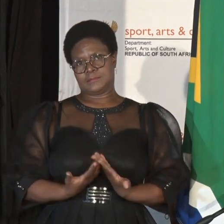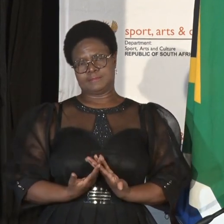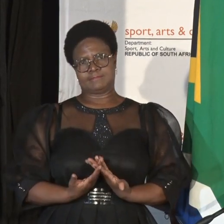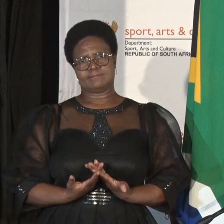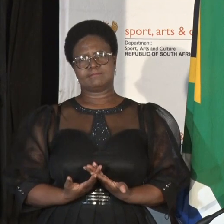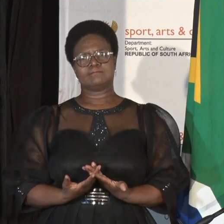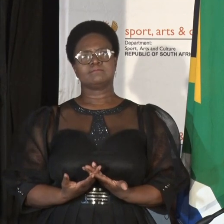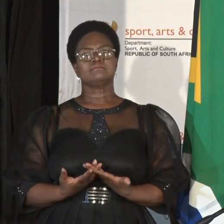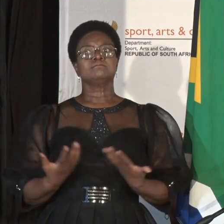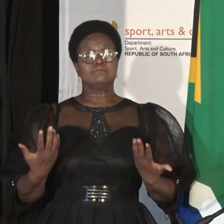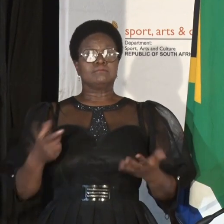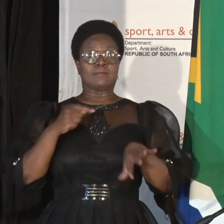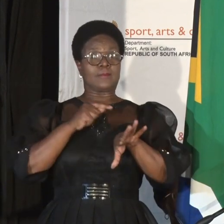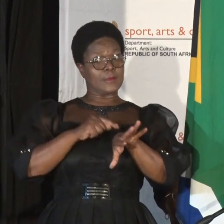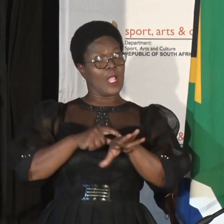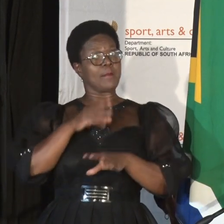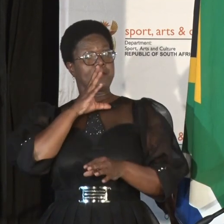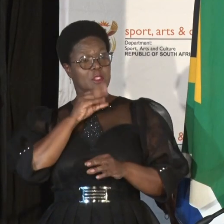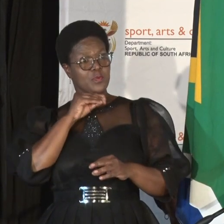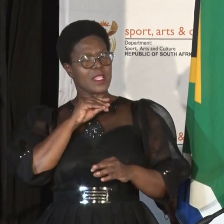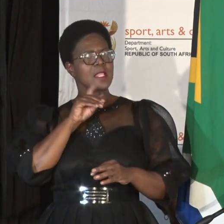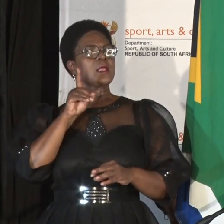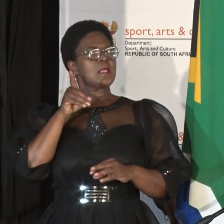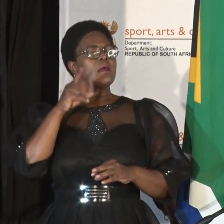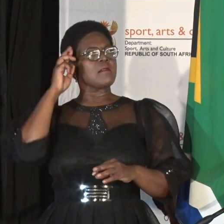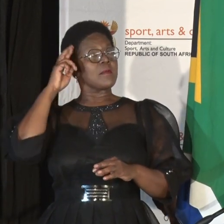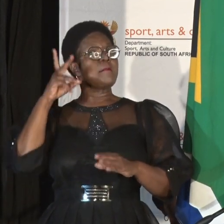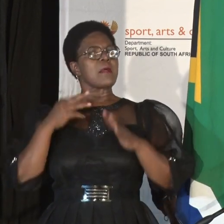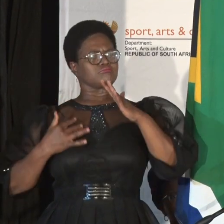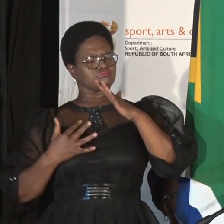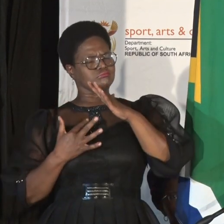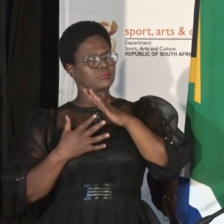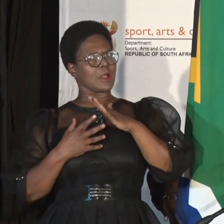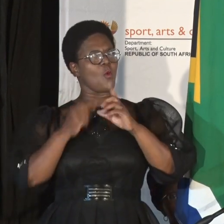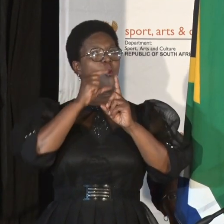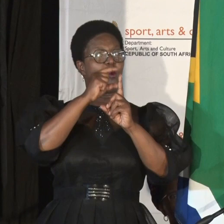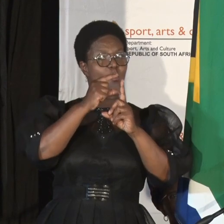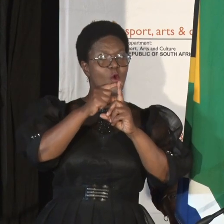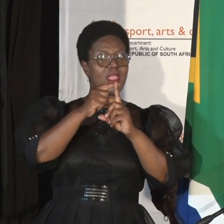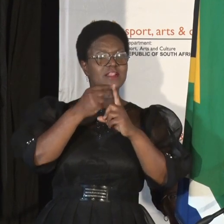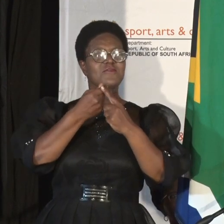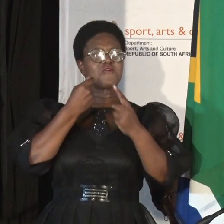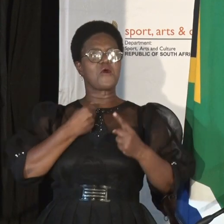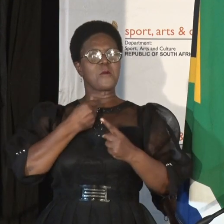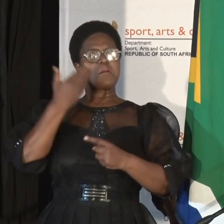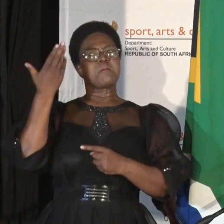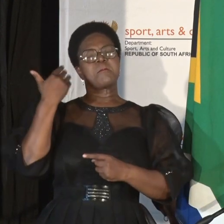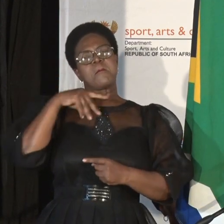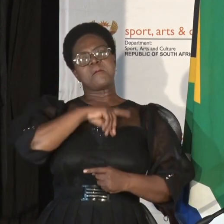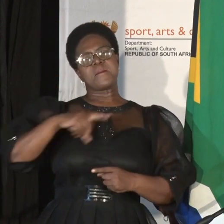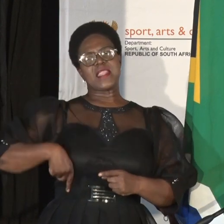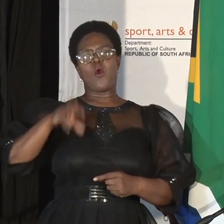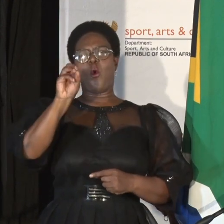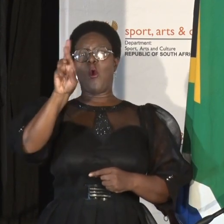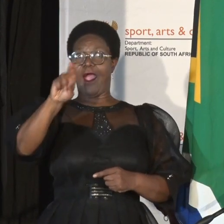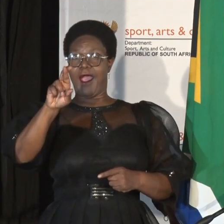And as we do so, we must be inspired by the words of the late president of the African National Congress, Ower